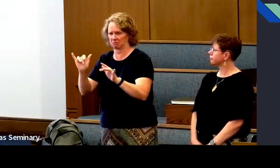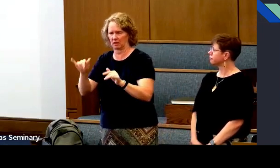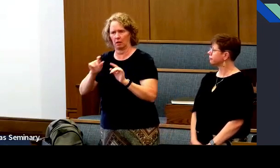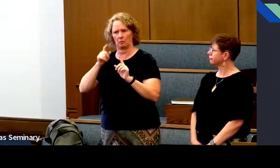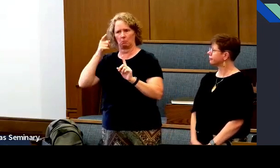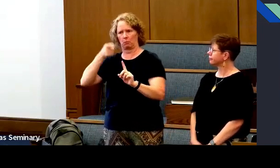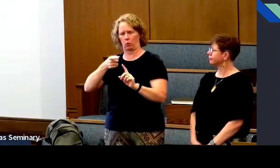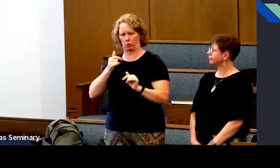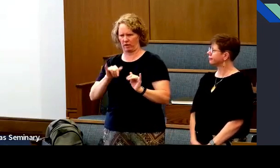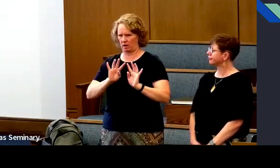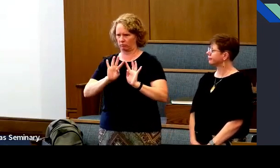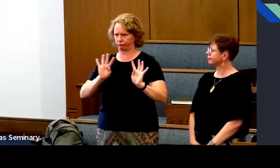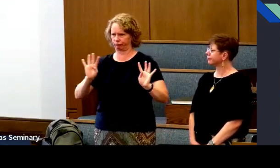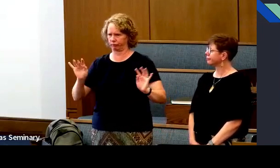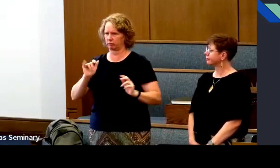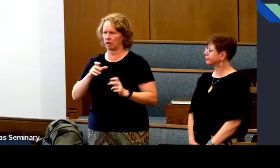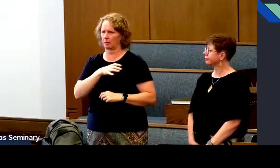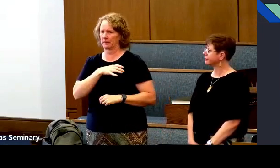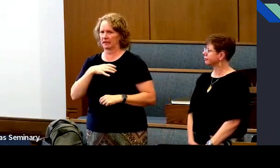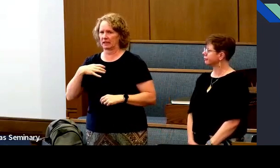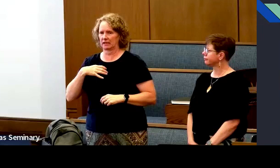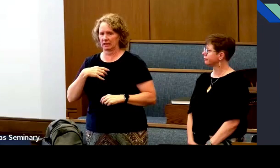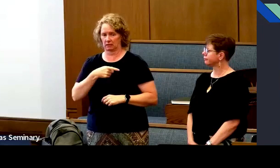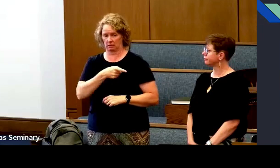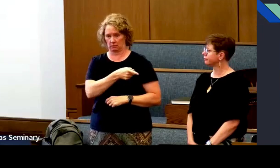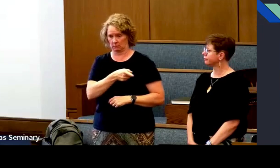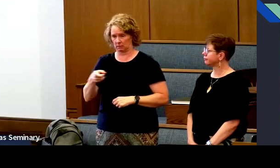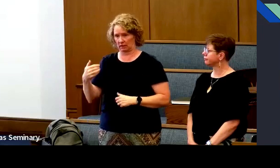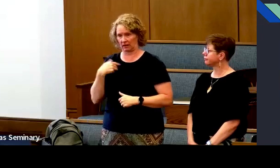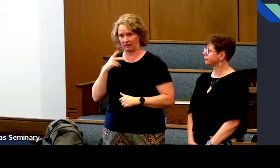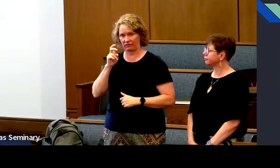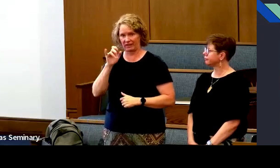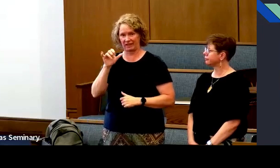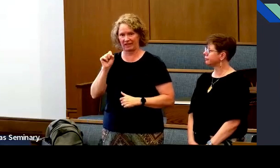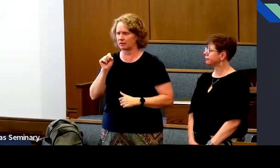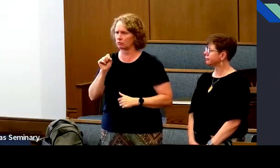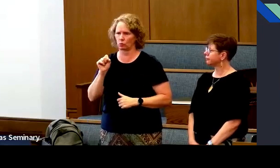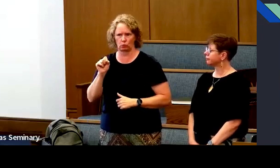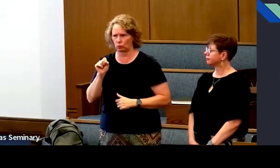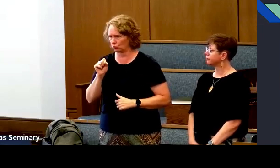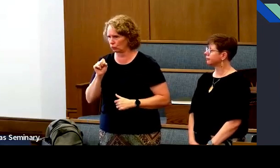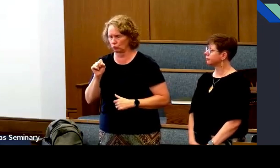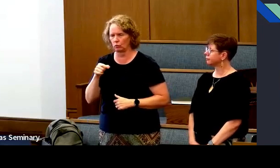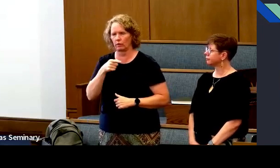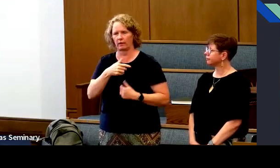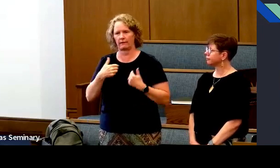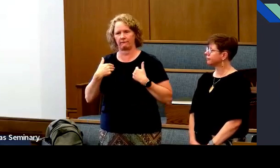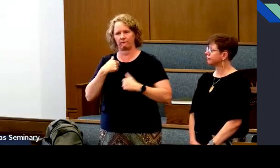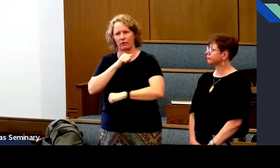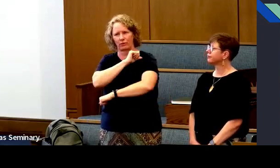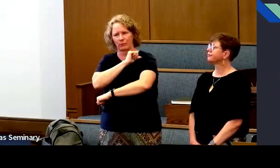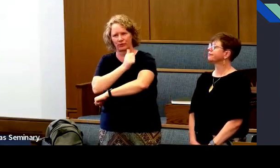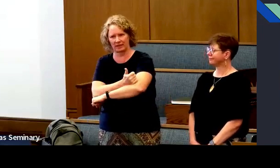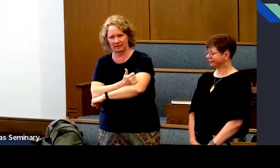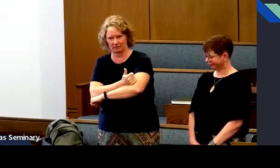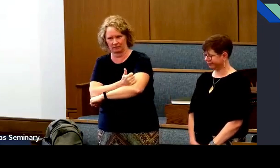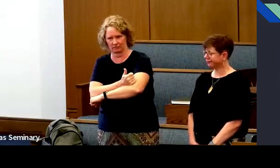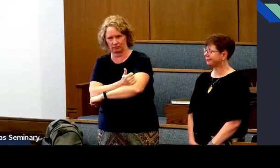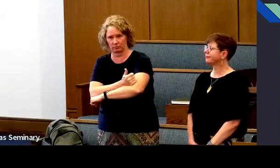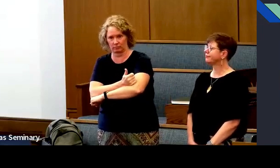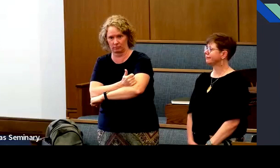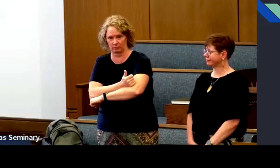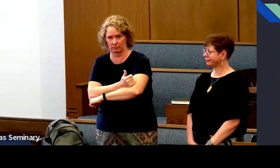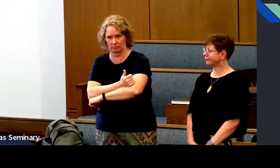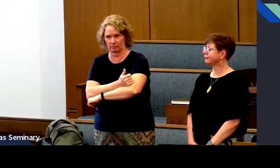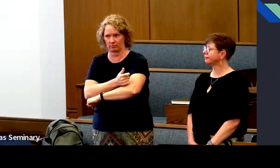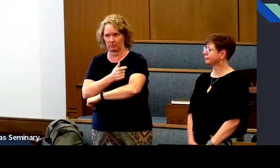and family history work. And that board, that committee, does not have keys, but they